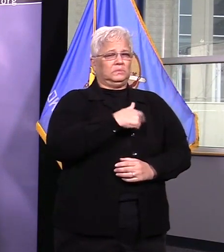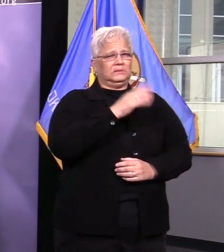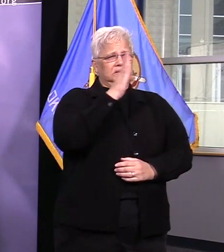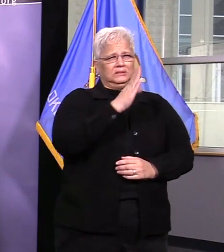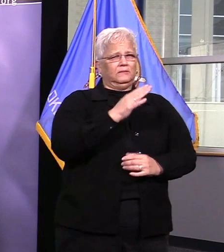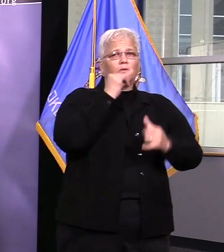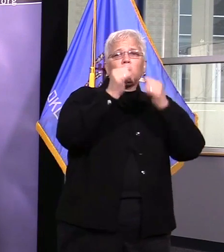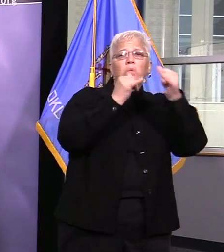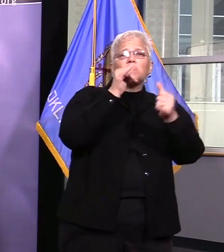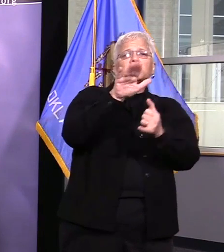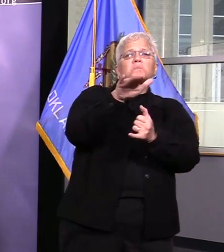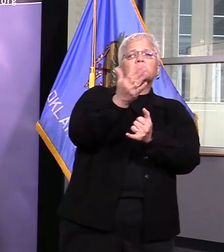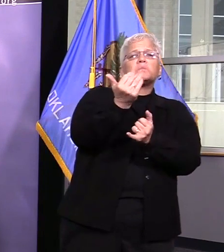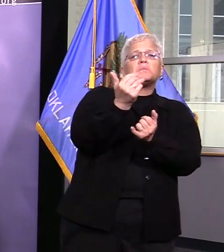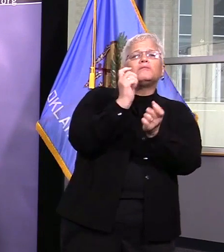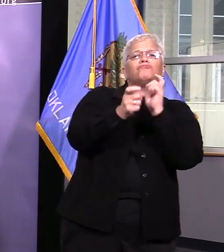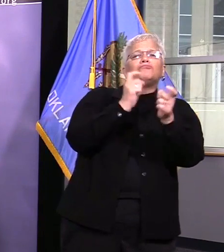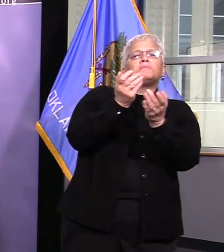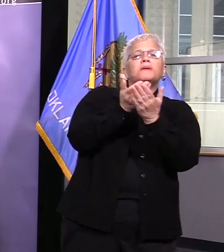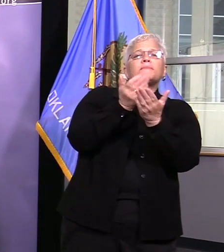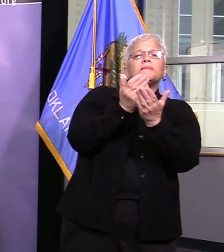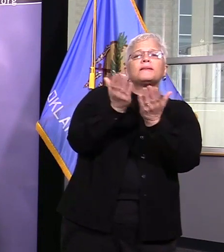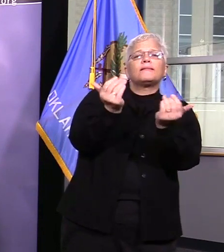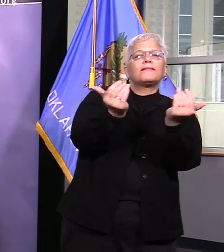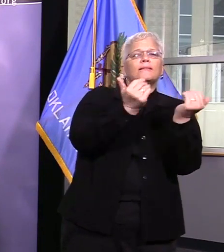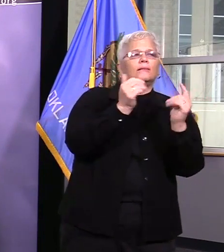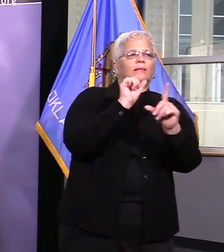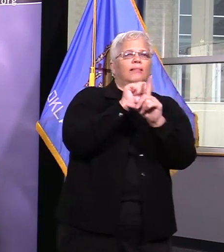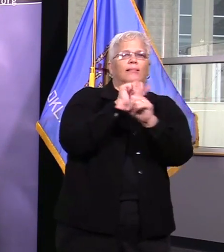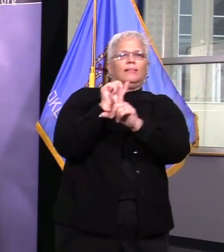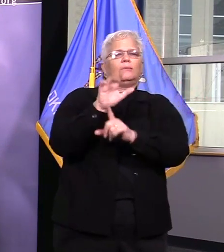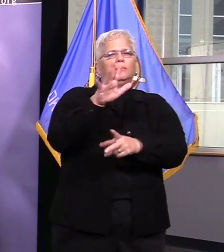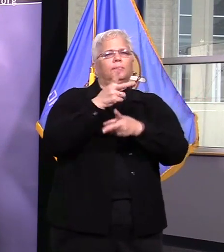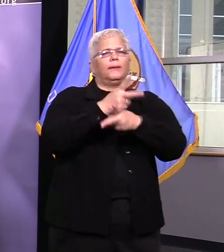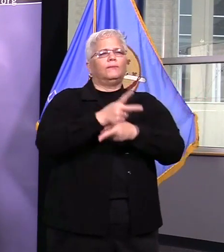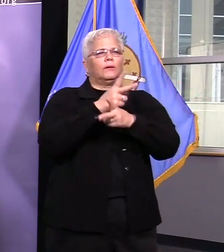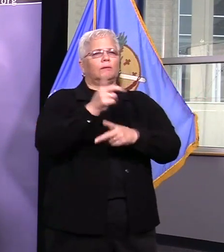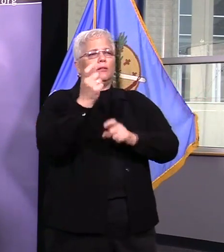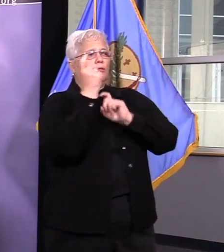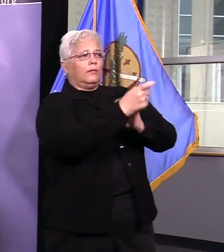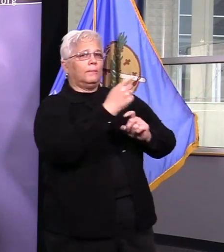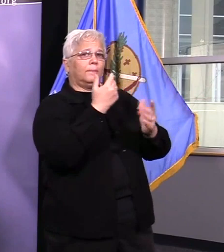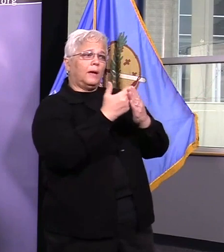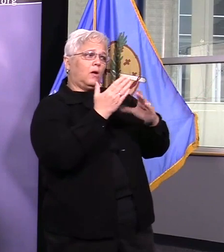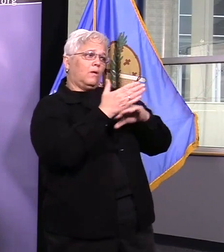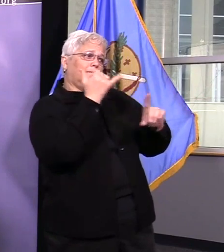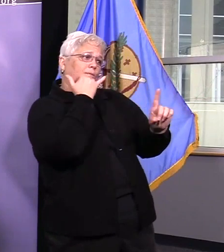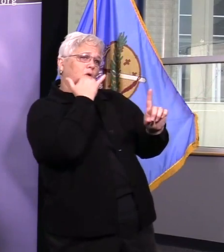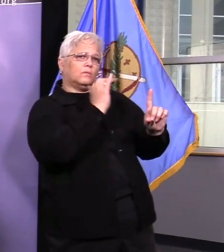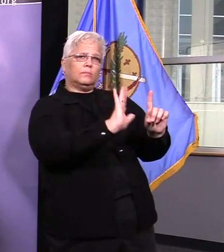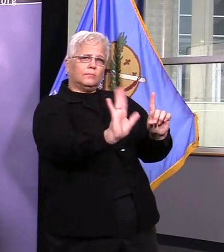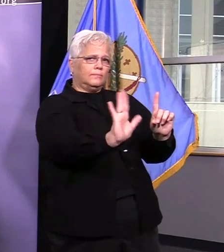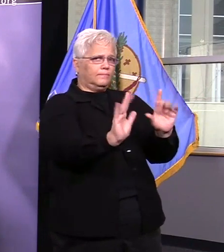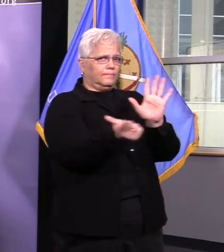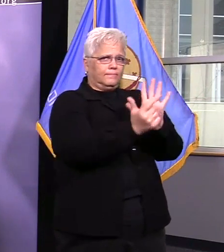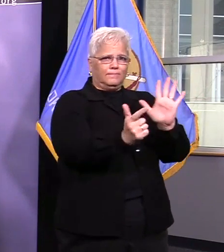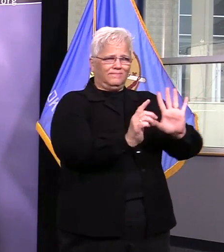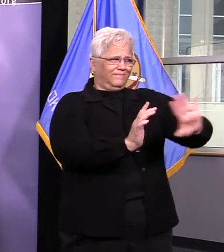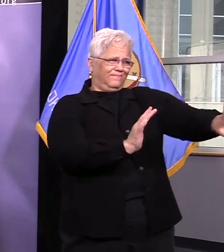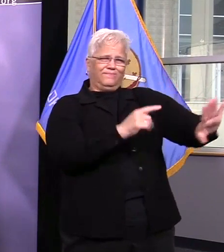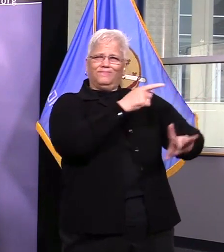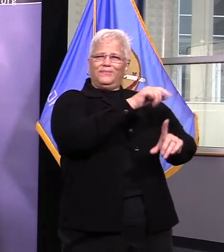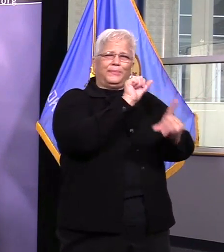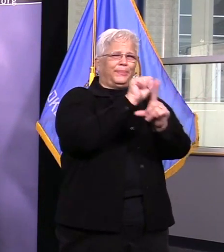Ironically, National Public Health Week kicks off Monday. It's great timing to appreciate all of our staff who have been extremely involved in this